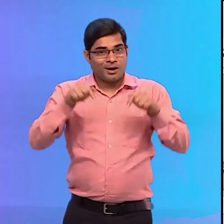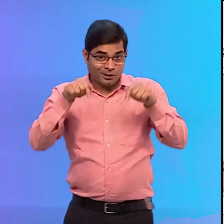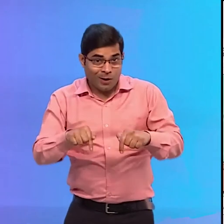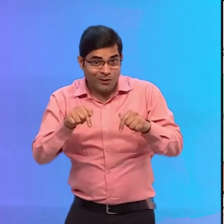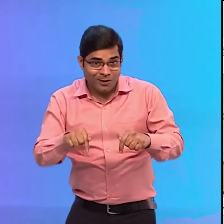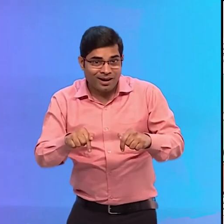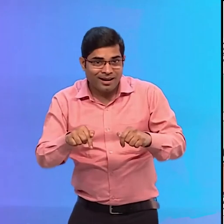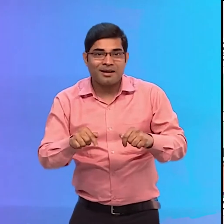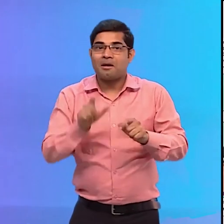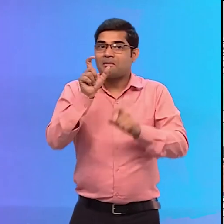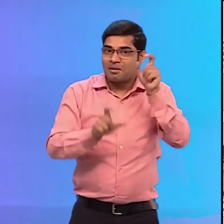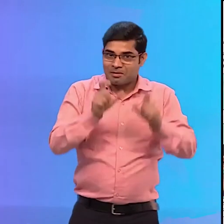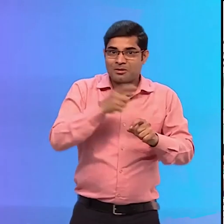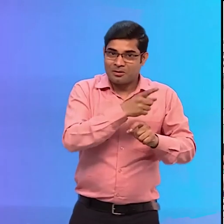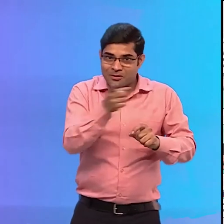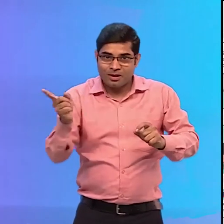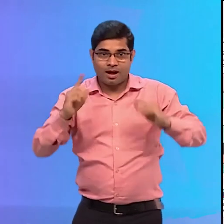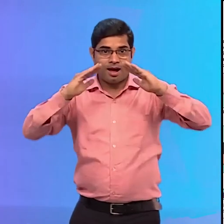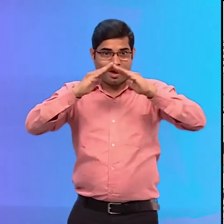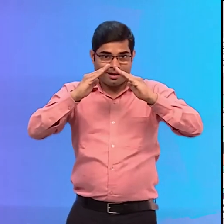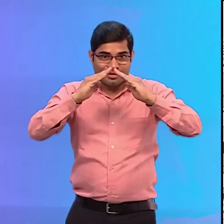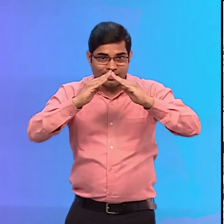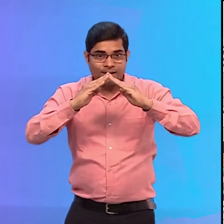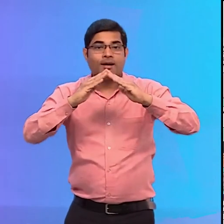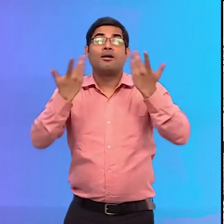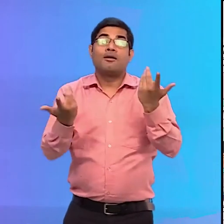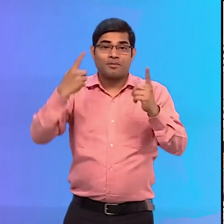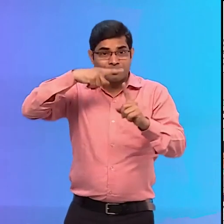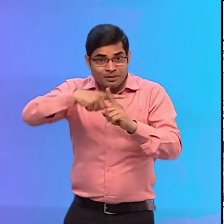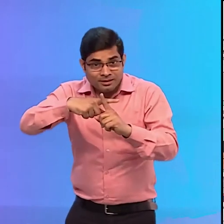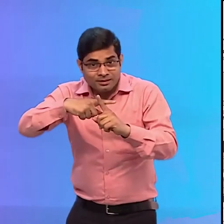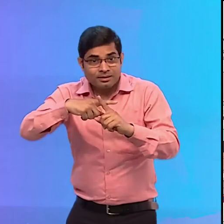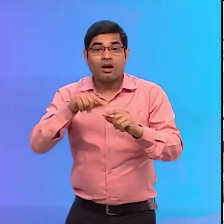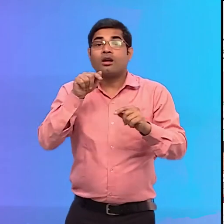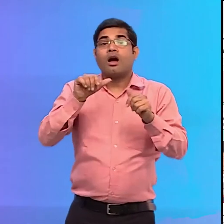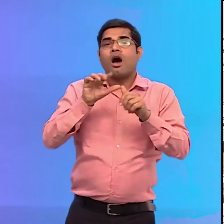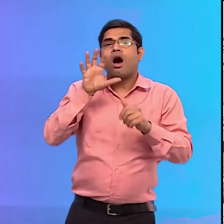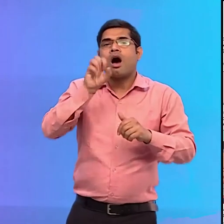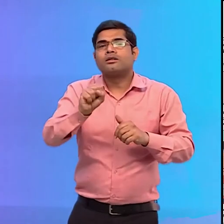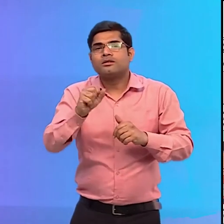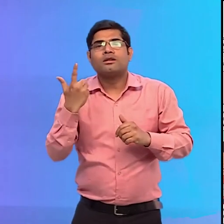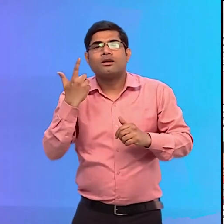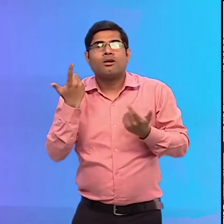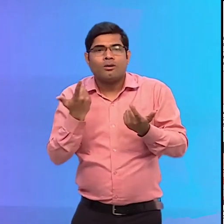Now, I will tell everyone at home And my friends about the importance of accessibility